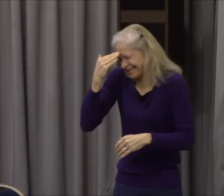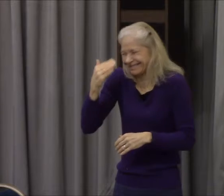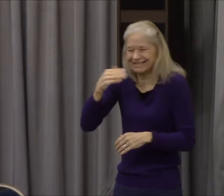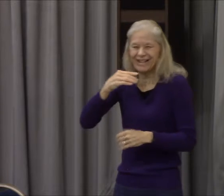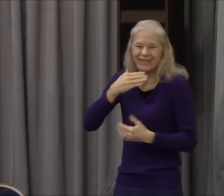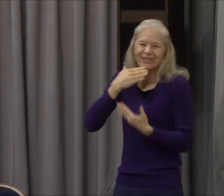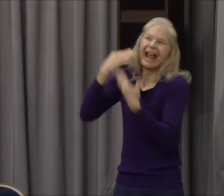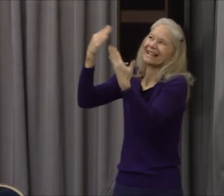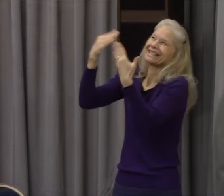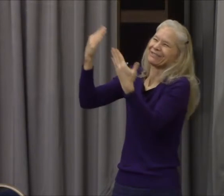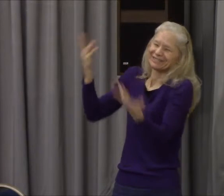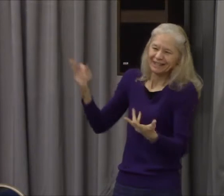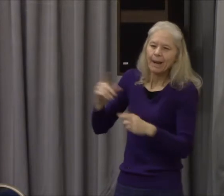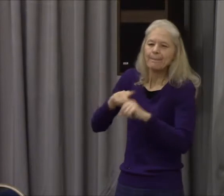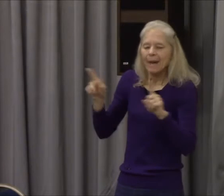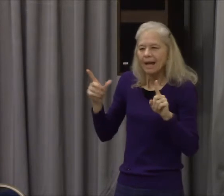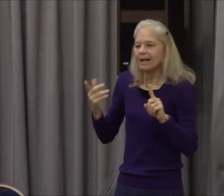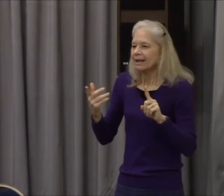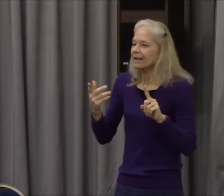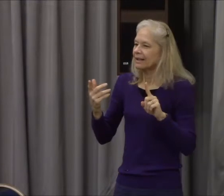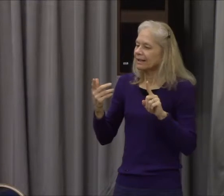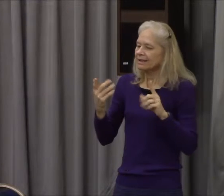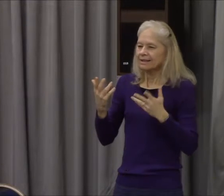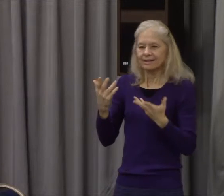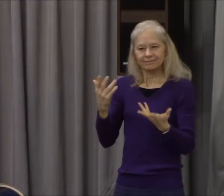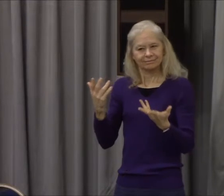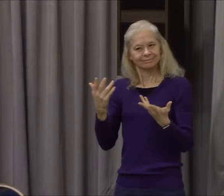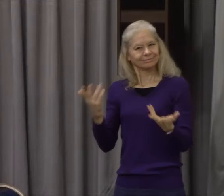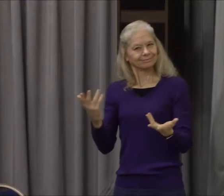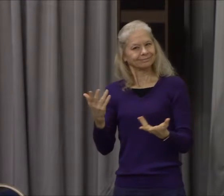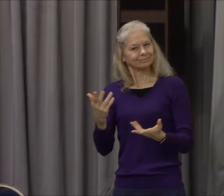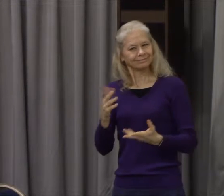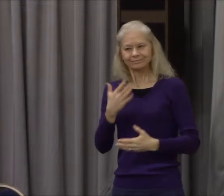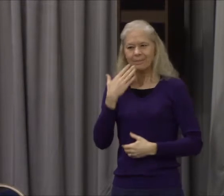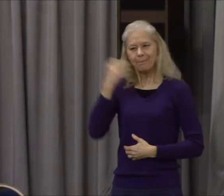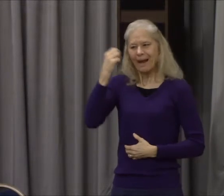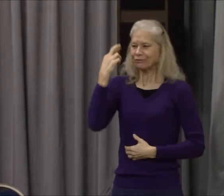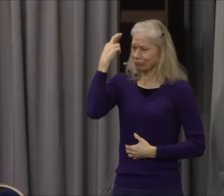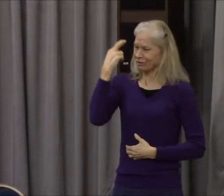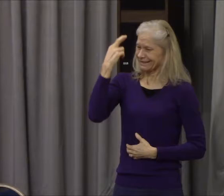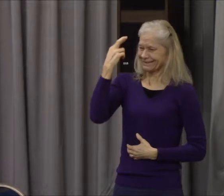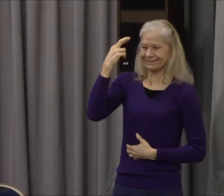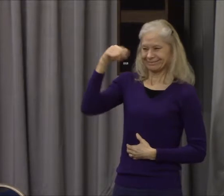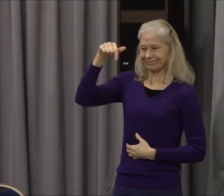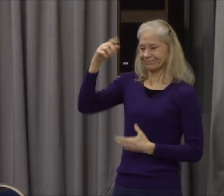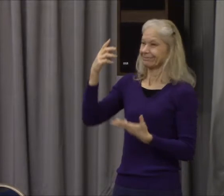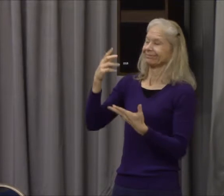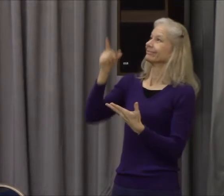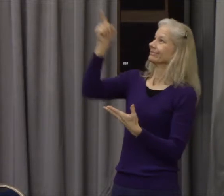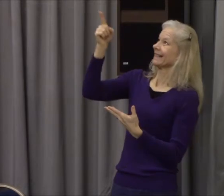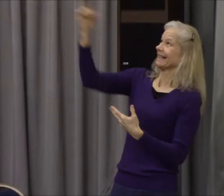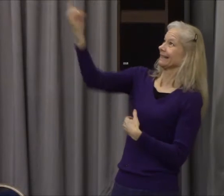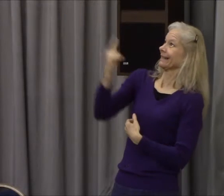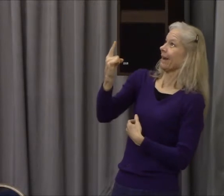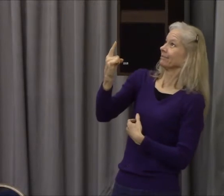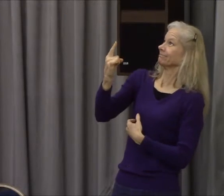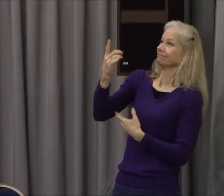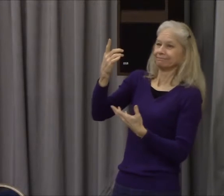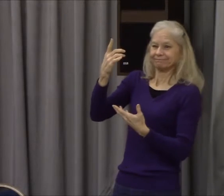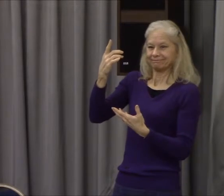Calvary is the reason that he came. That gives us the cause to thanks for his resurrection also from the dead.